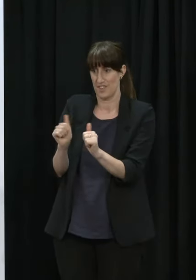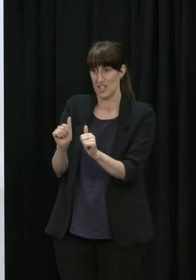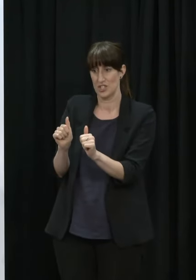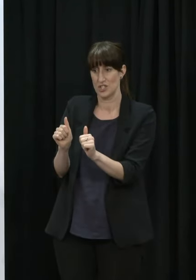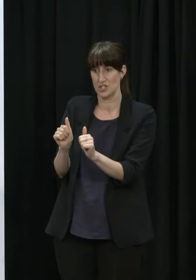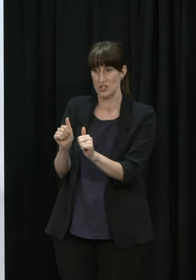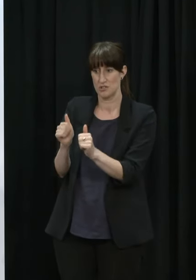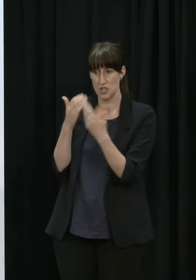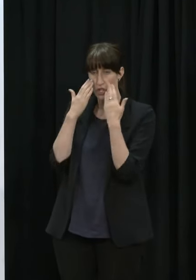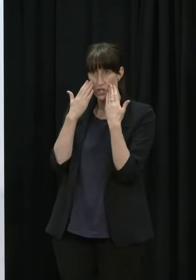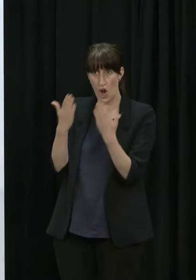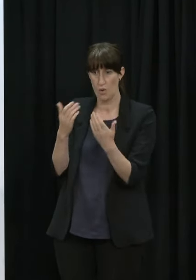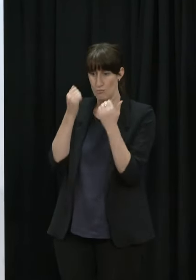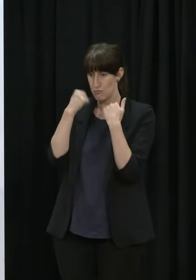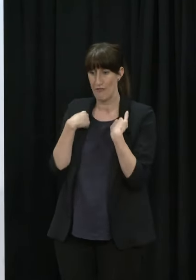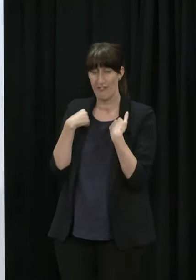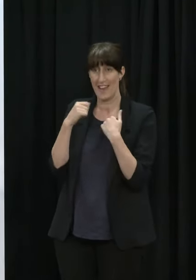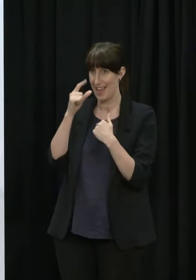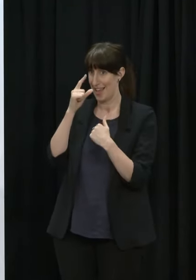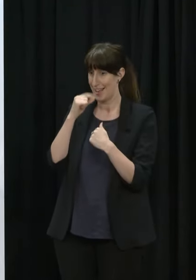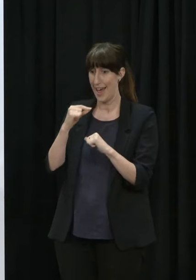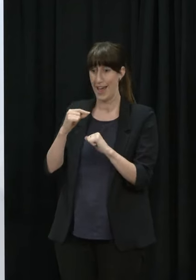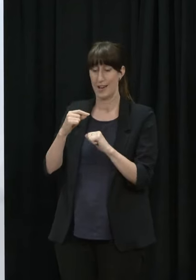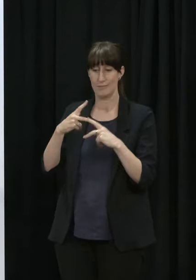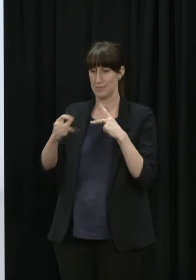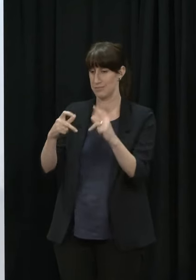to deliver vaccination programs effectively in their own communities.